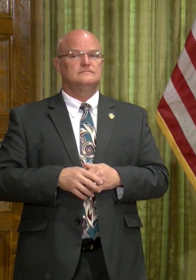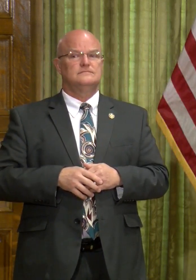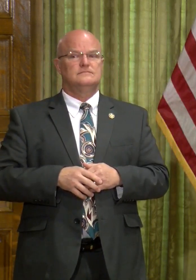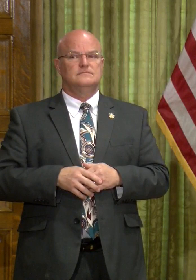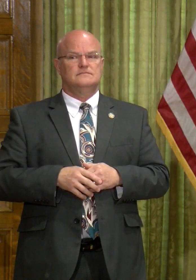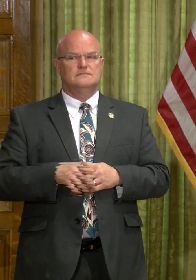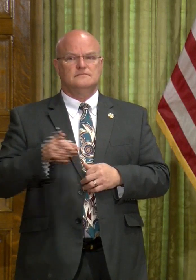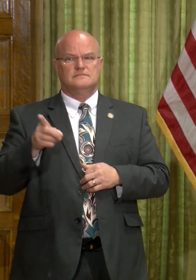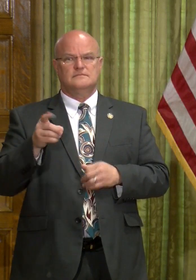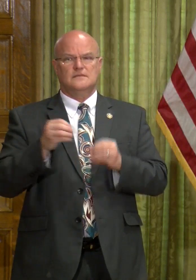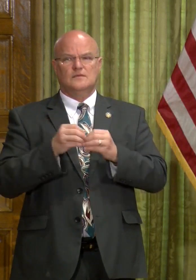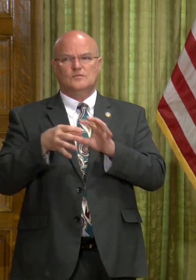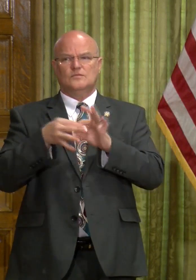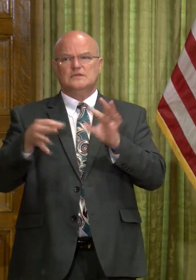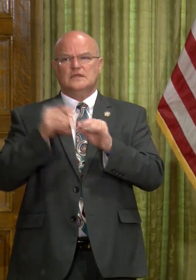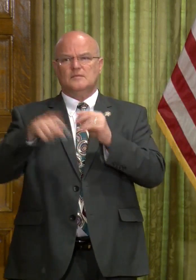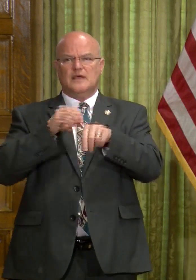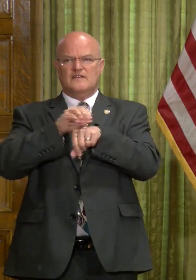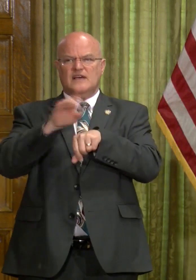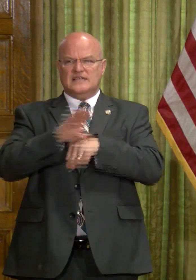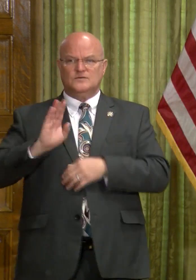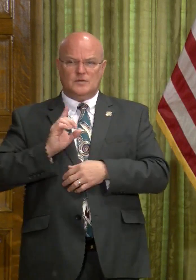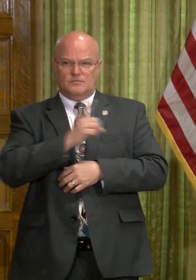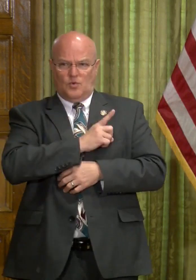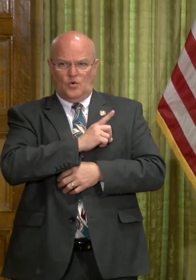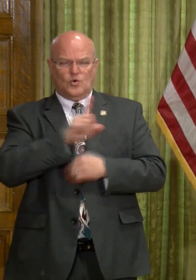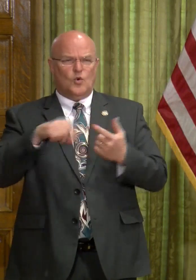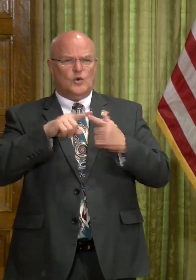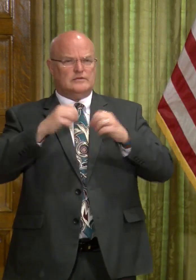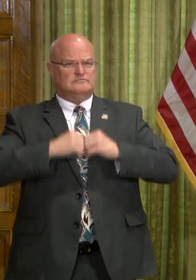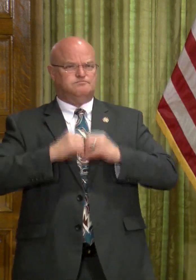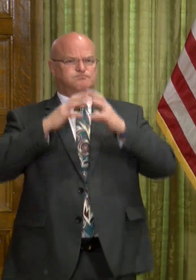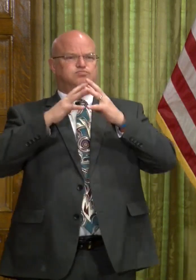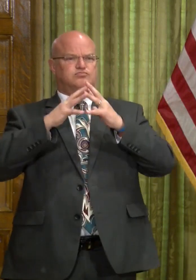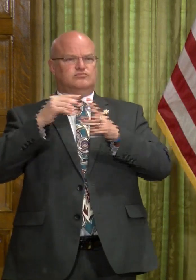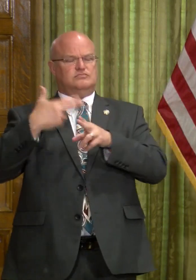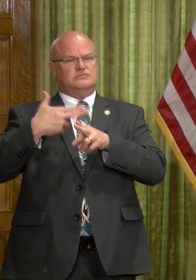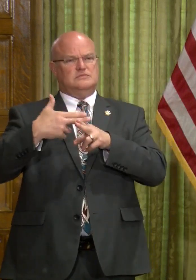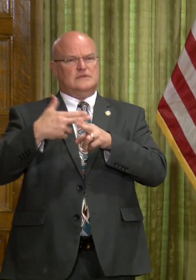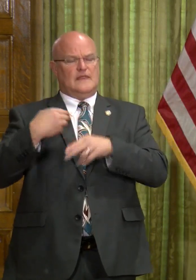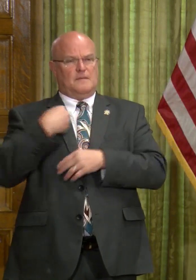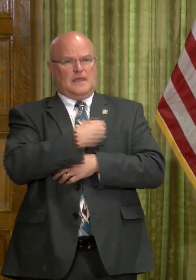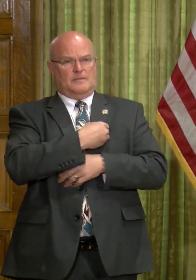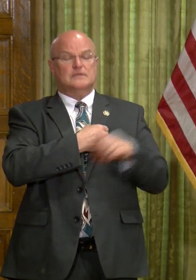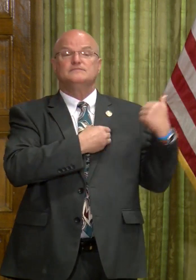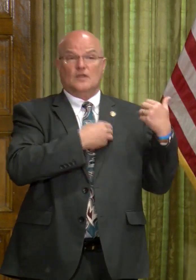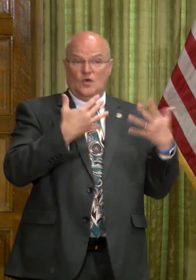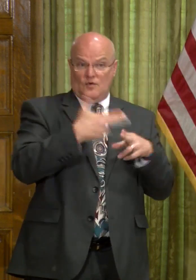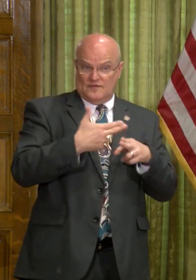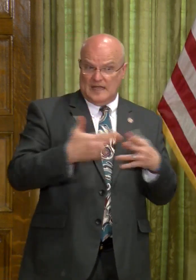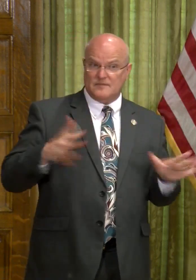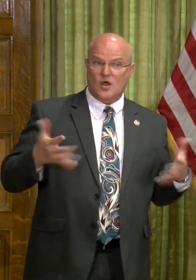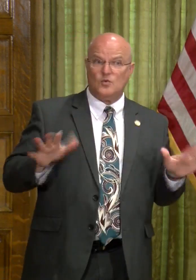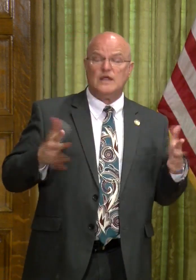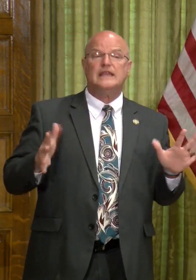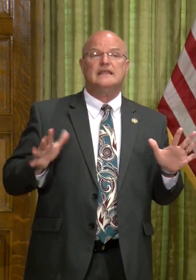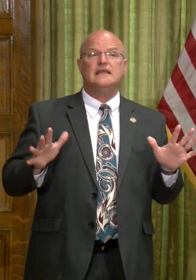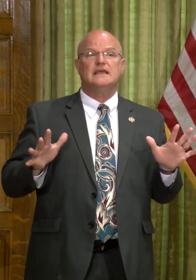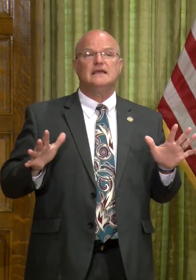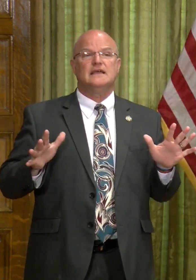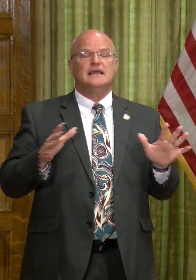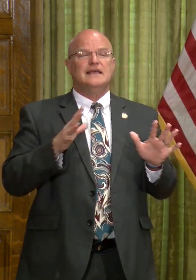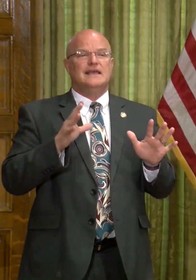Any, any more details on the advisory board on when you expect to, to name the members? Uh, we've named them already, uh,